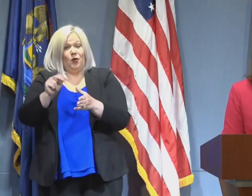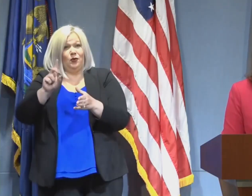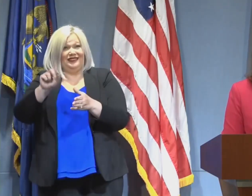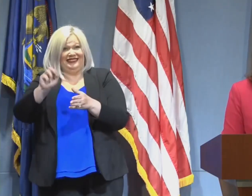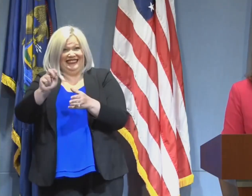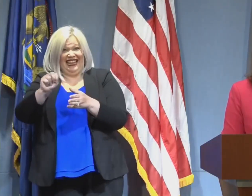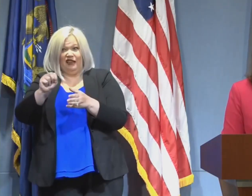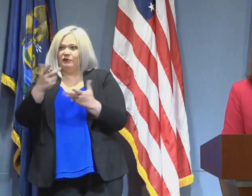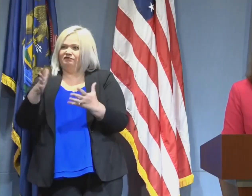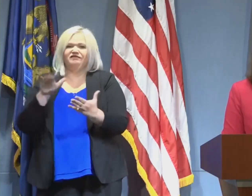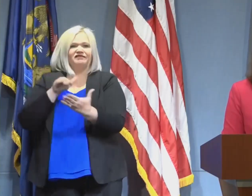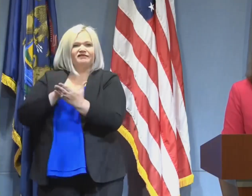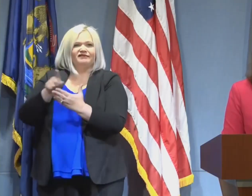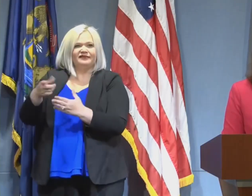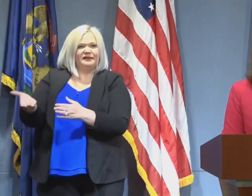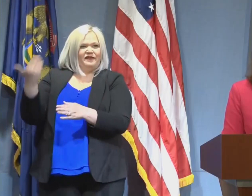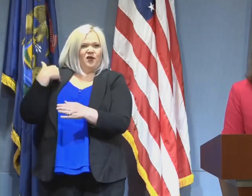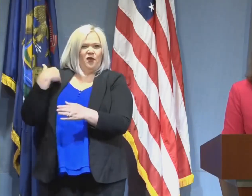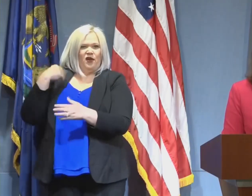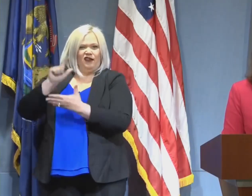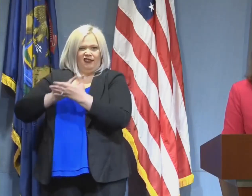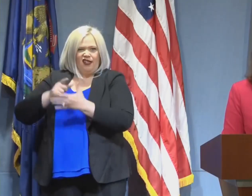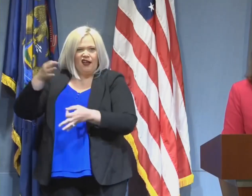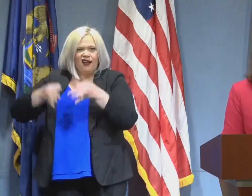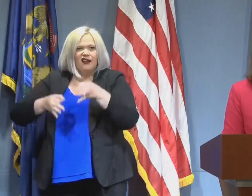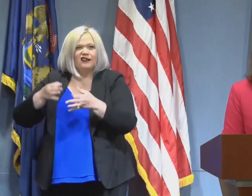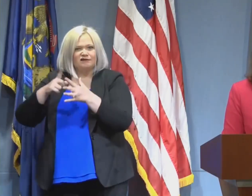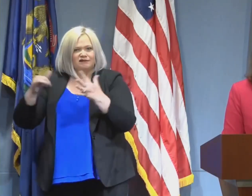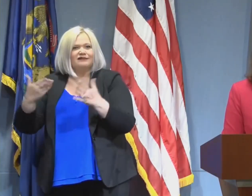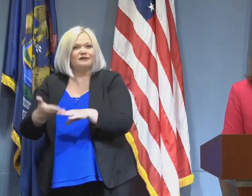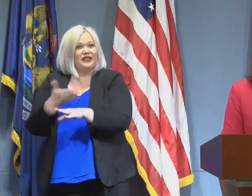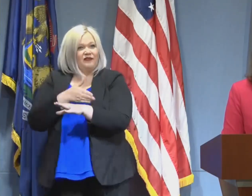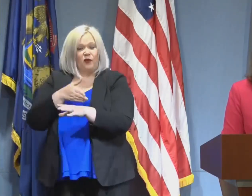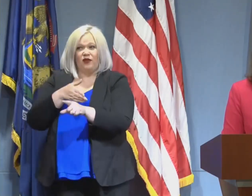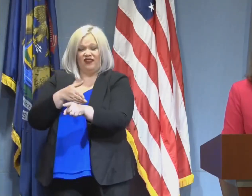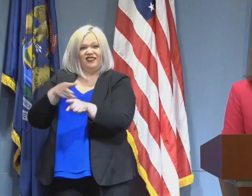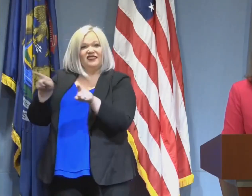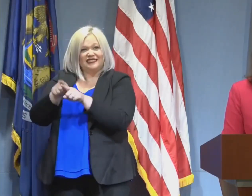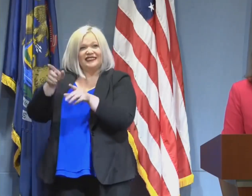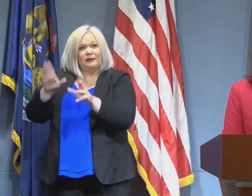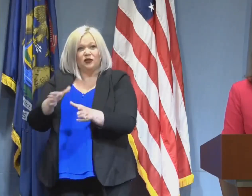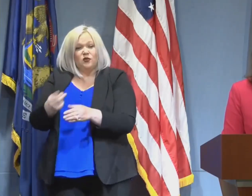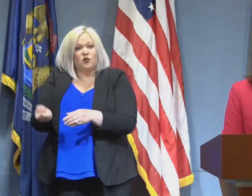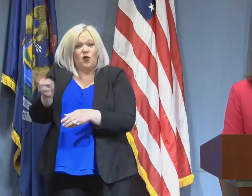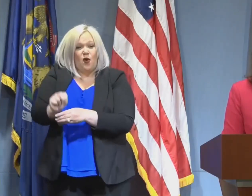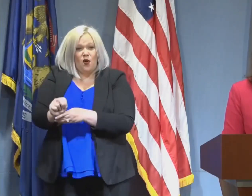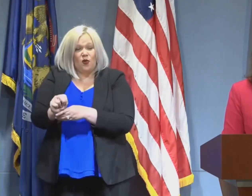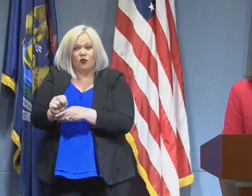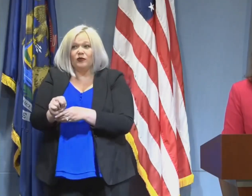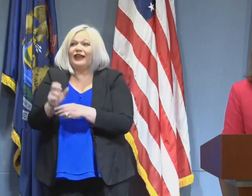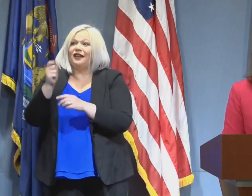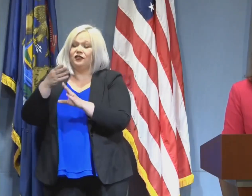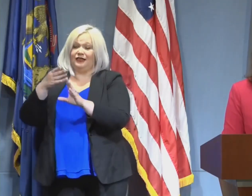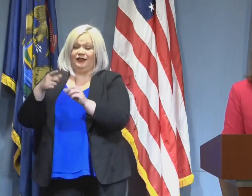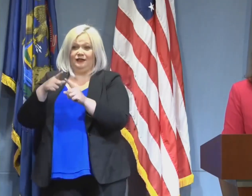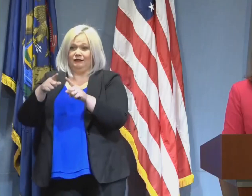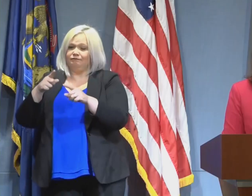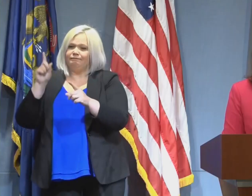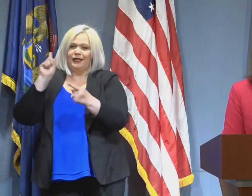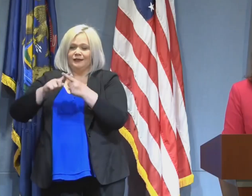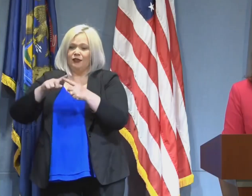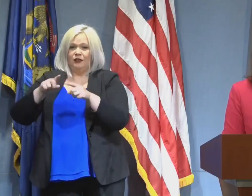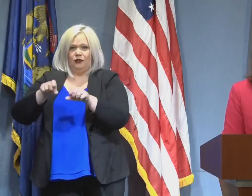as a state and understanding all of the different moments that have contributed to this I think is